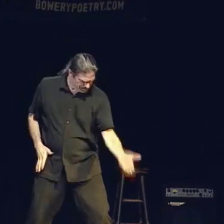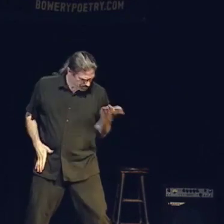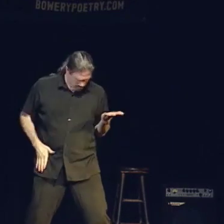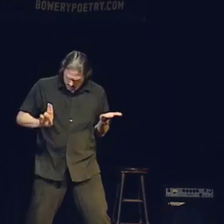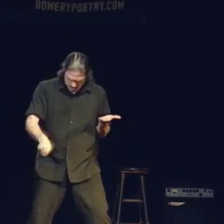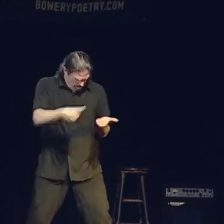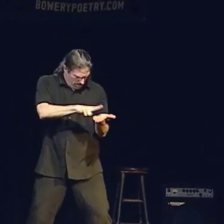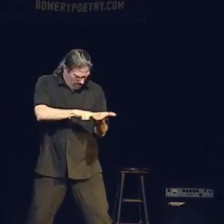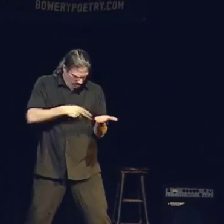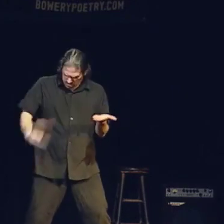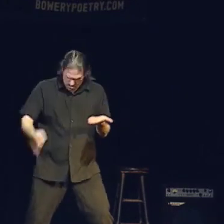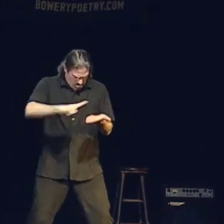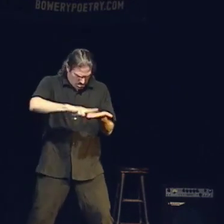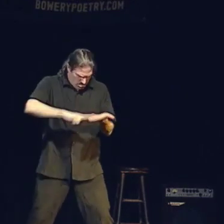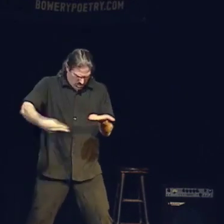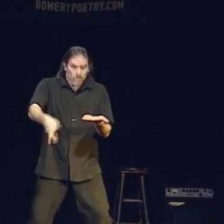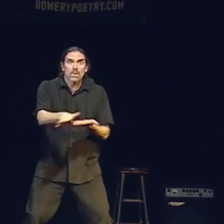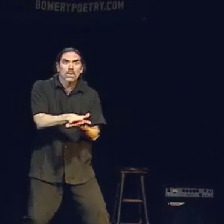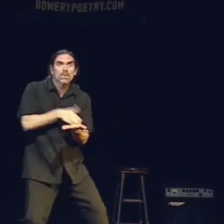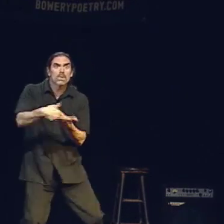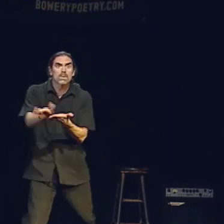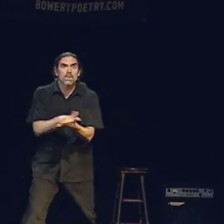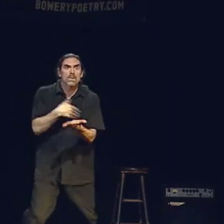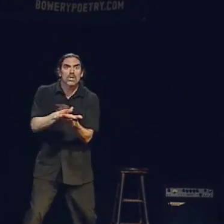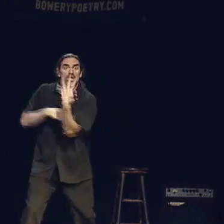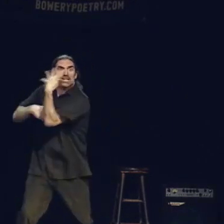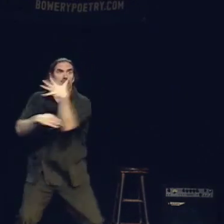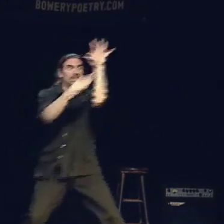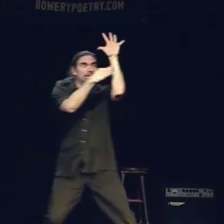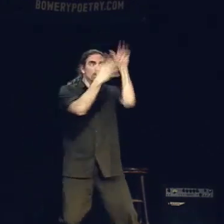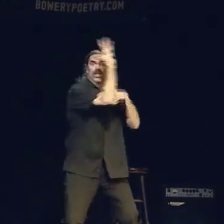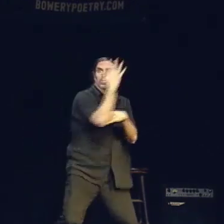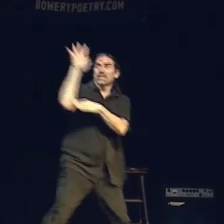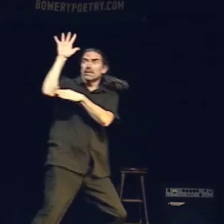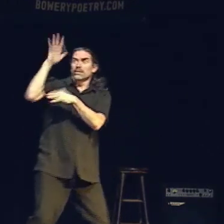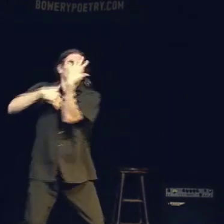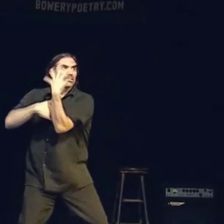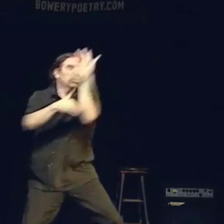It's a painter and his portrait. A forest of trees.